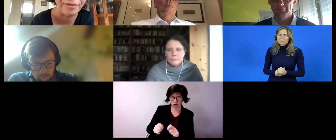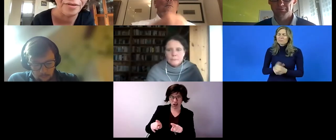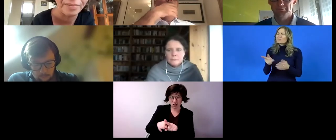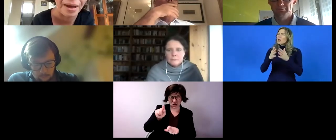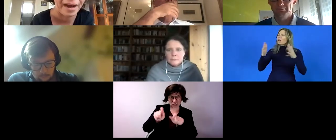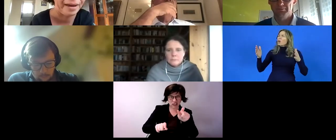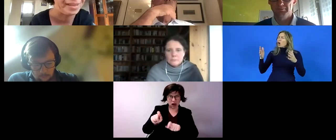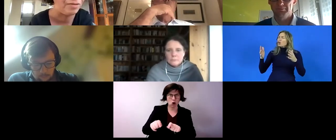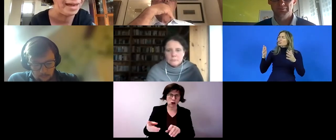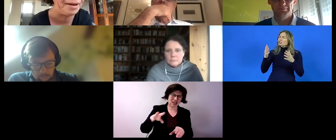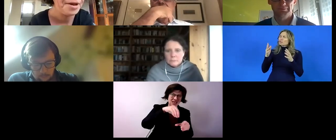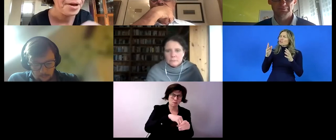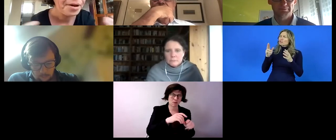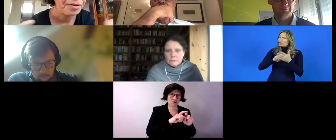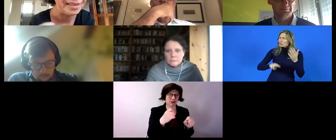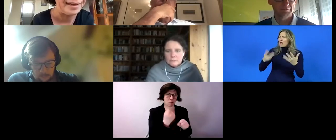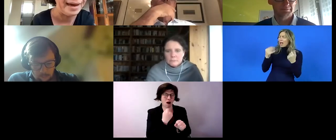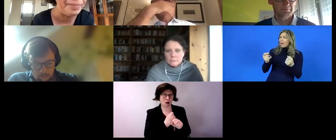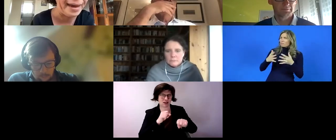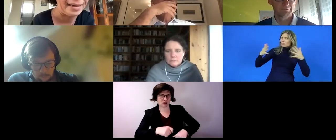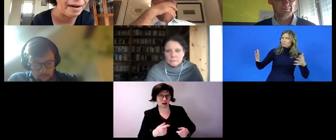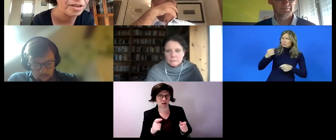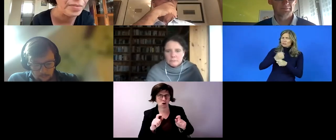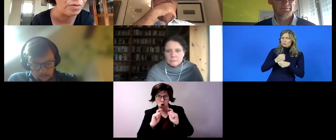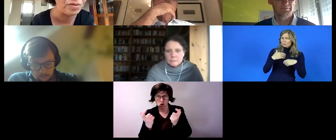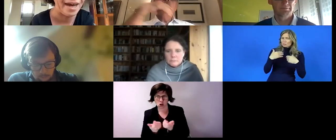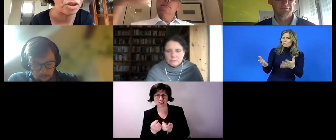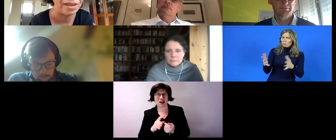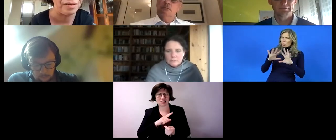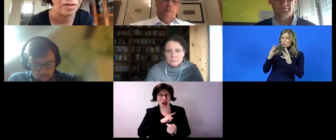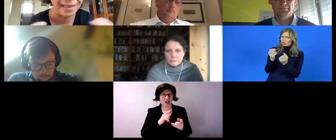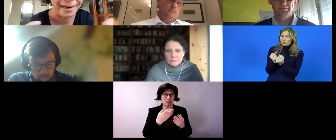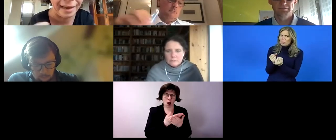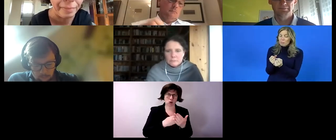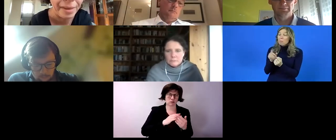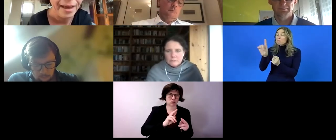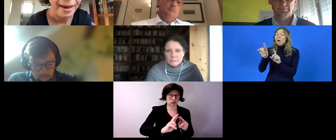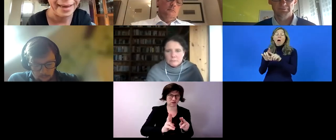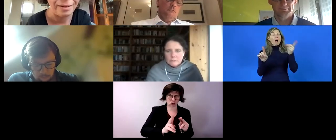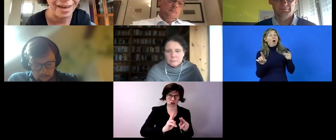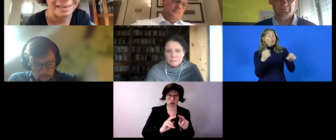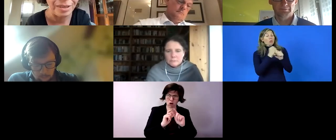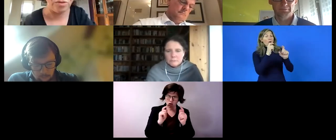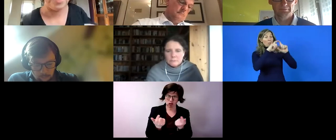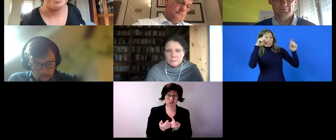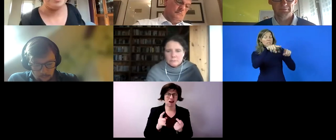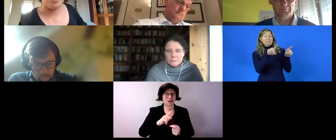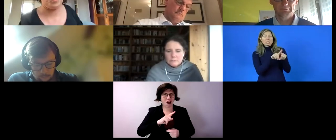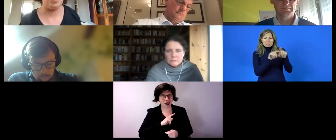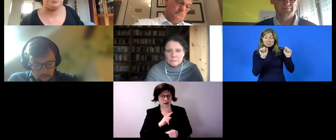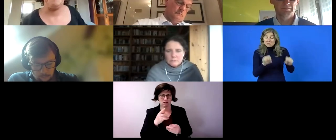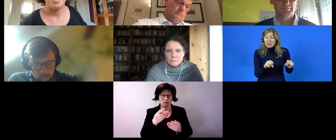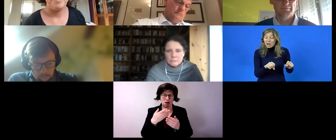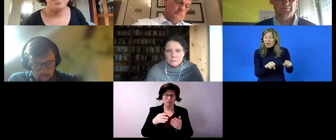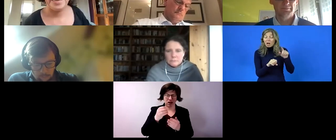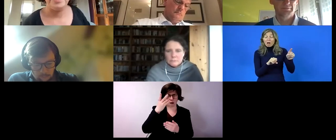or jobs to to to workshops um but other companies could do that as well large companies have